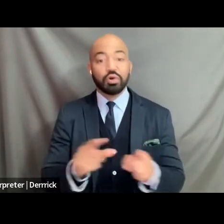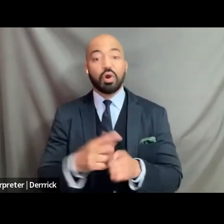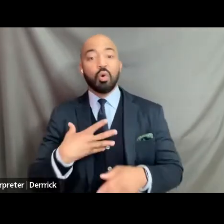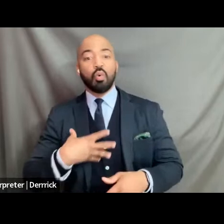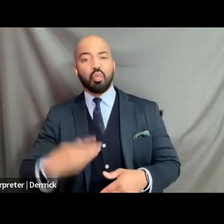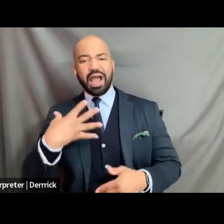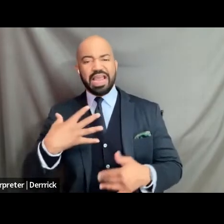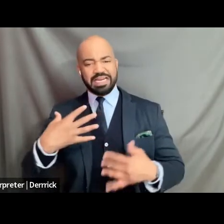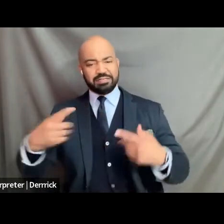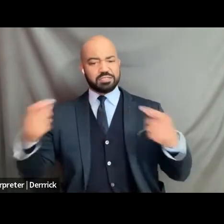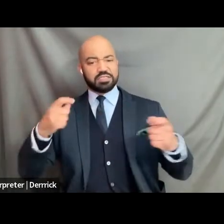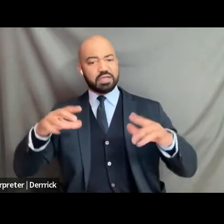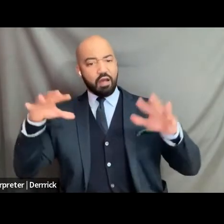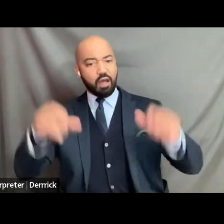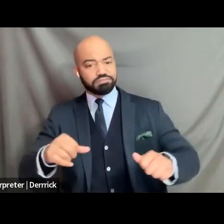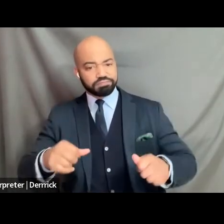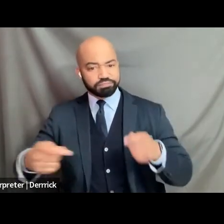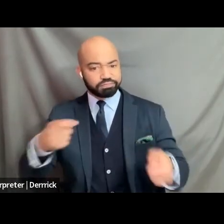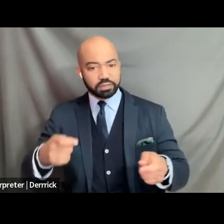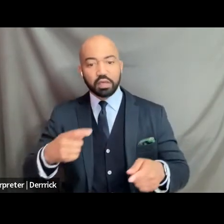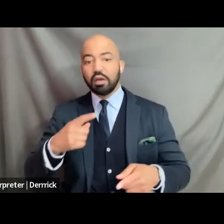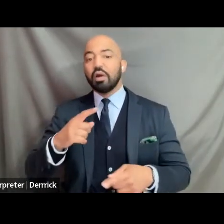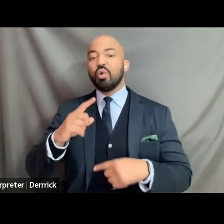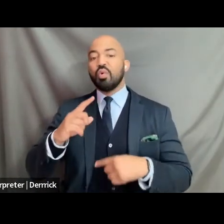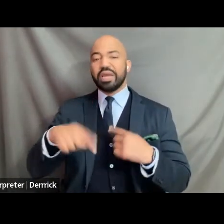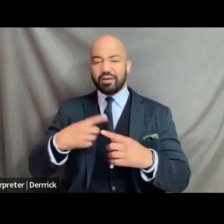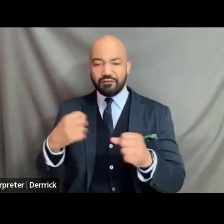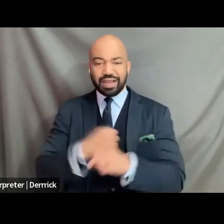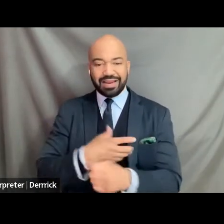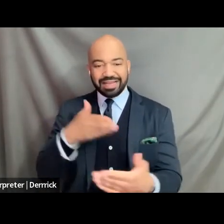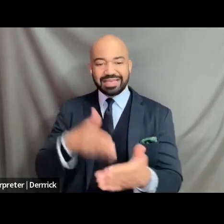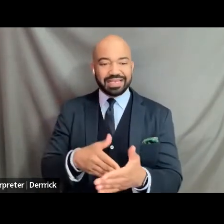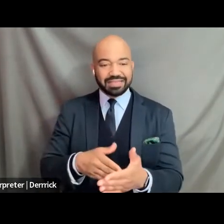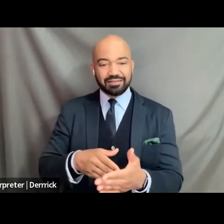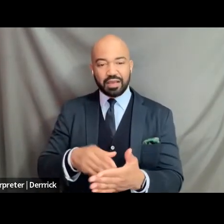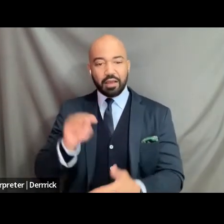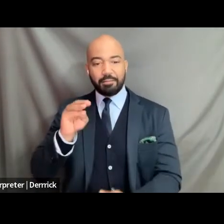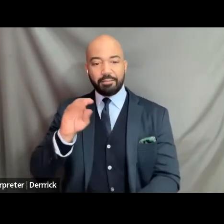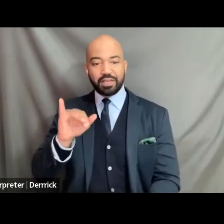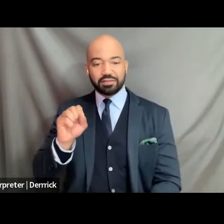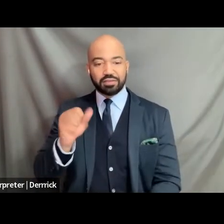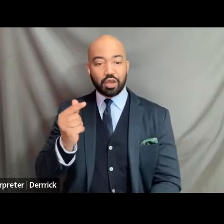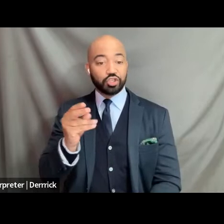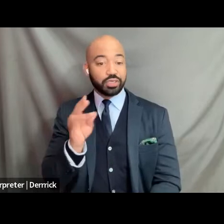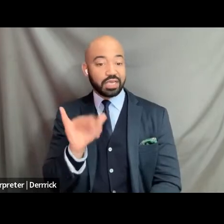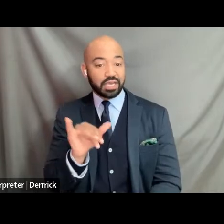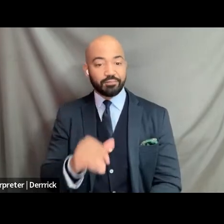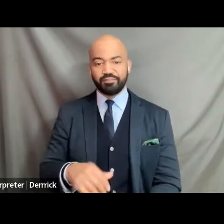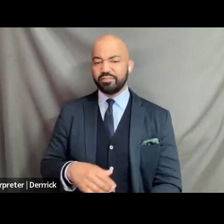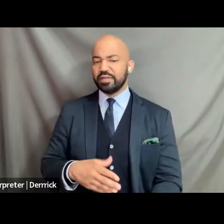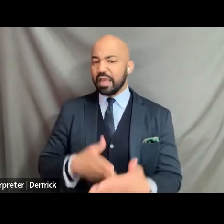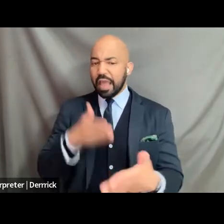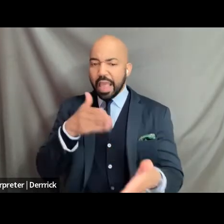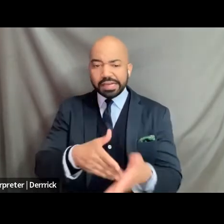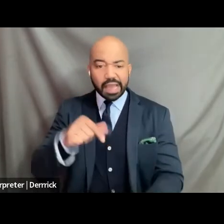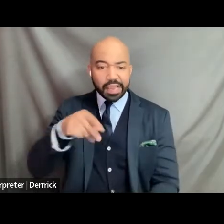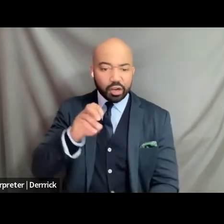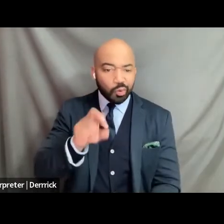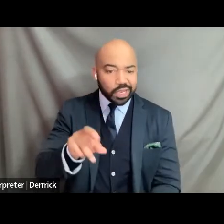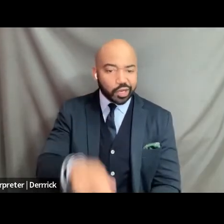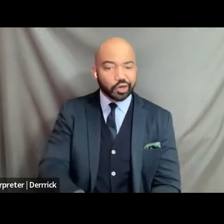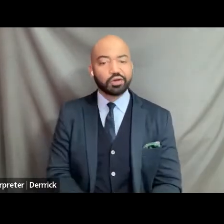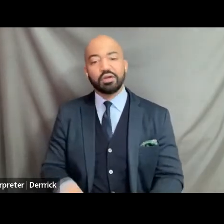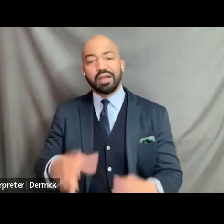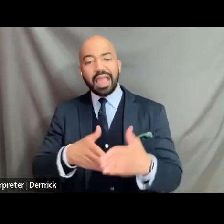harms of misogyny and anti-queer and anti-trans oppression we will keep fighting against the harms